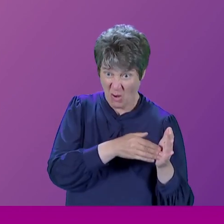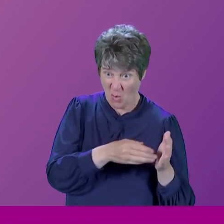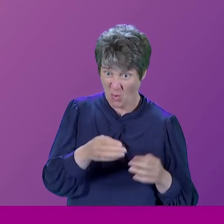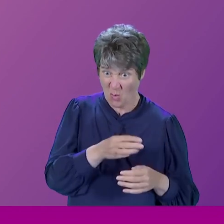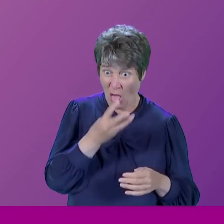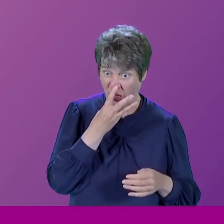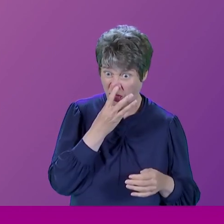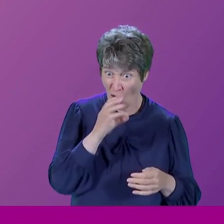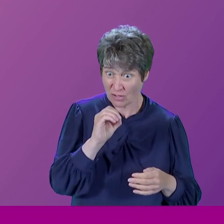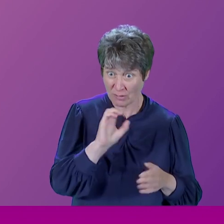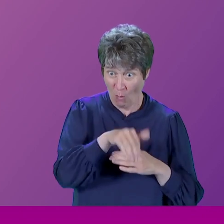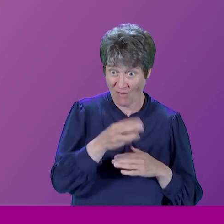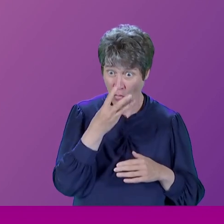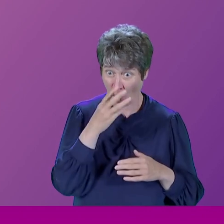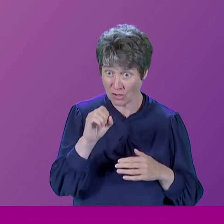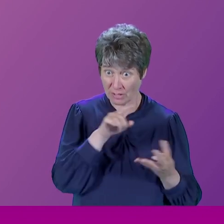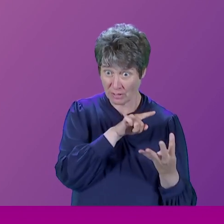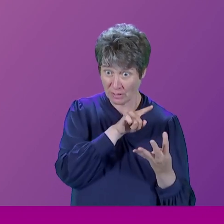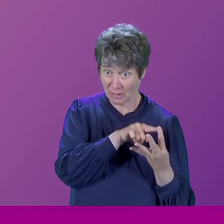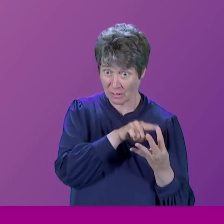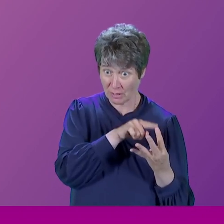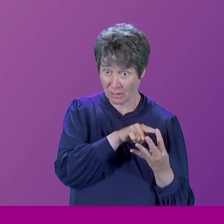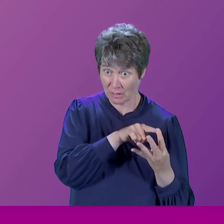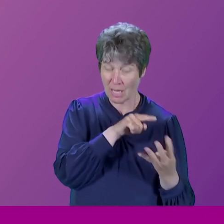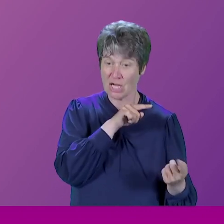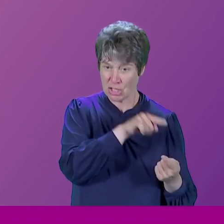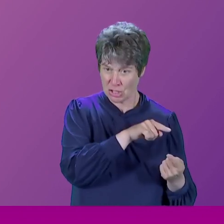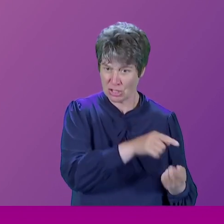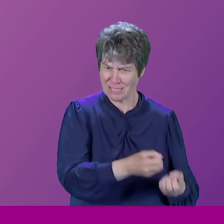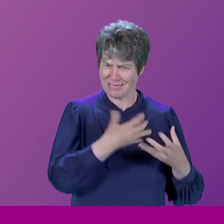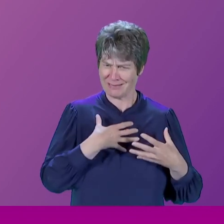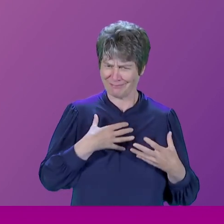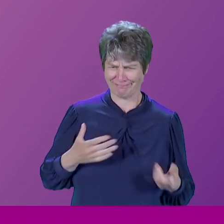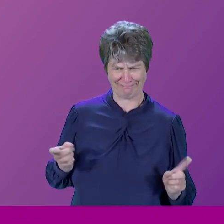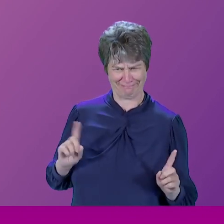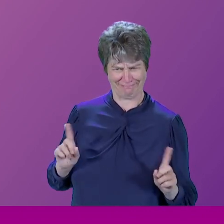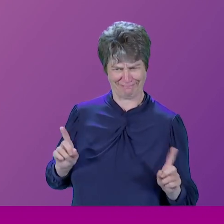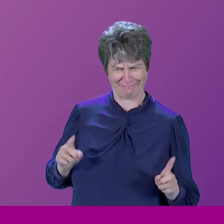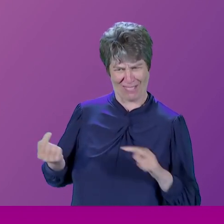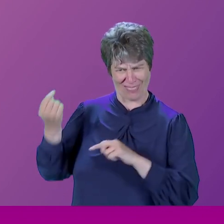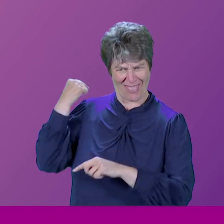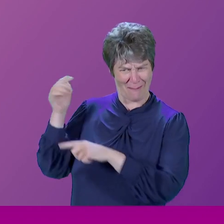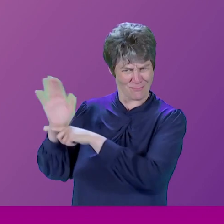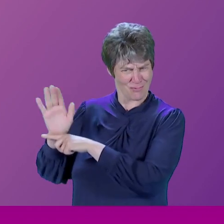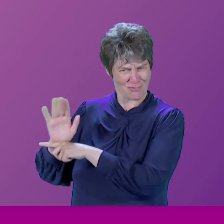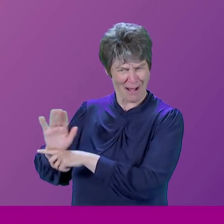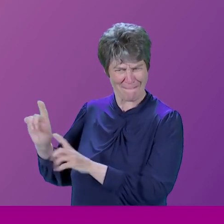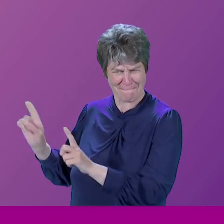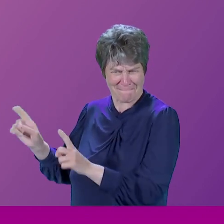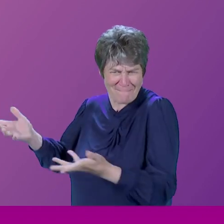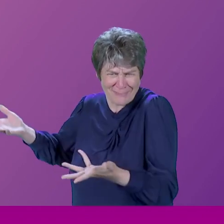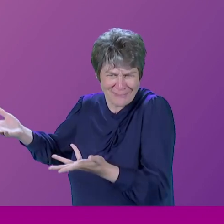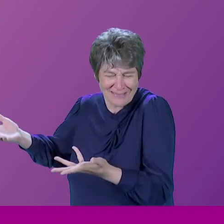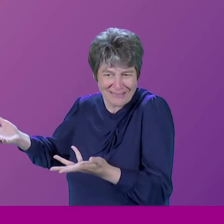Maybe more. And she did say to me once, she said, what was it all about? What was it all about? So I